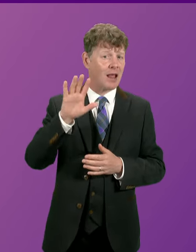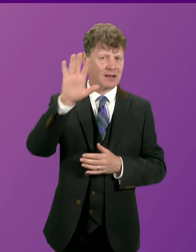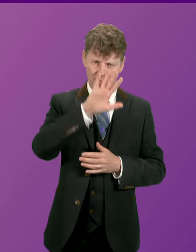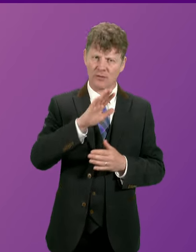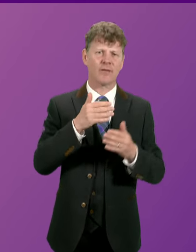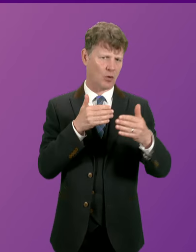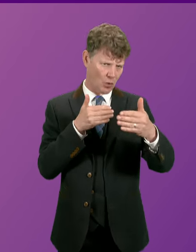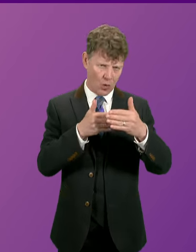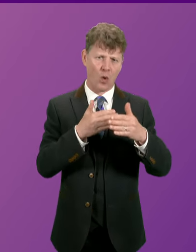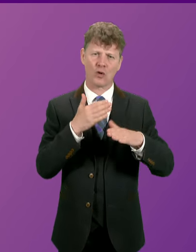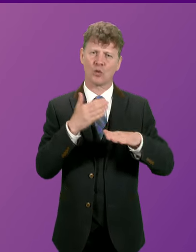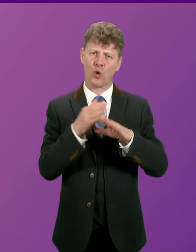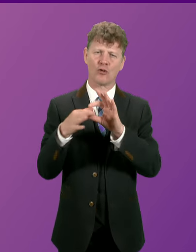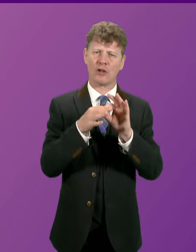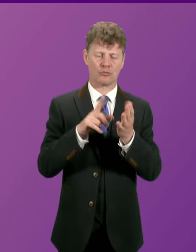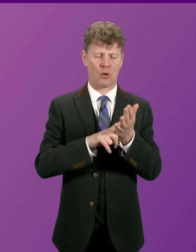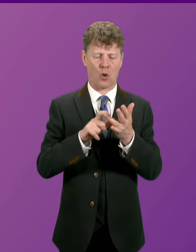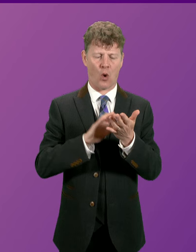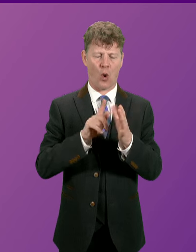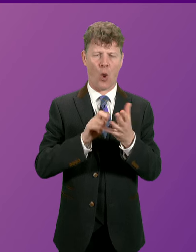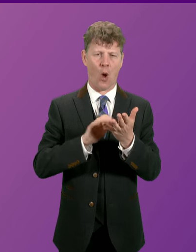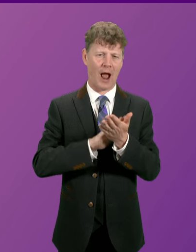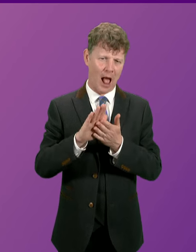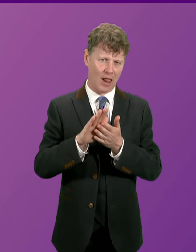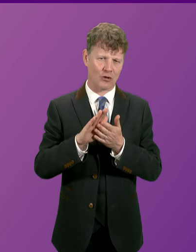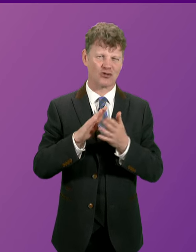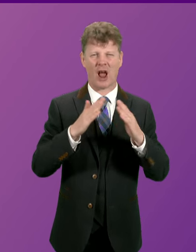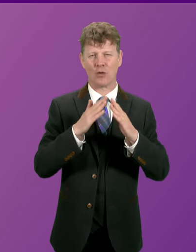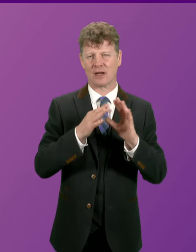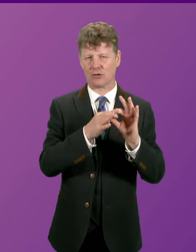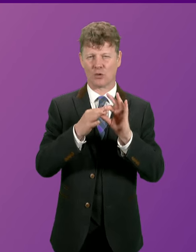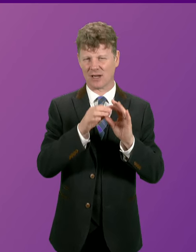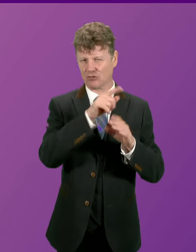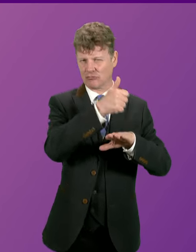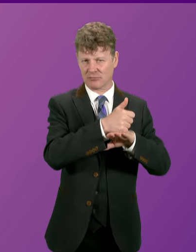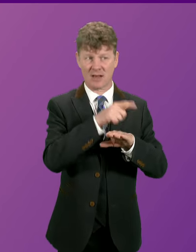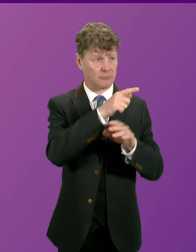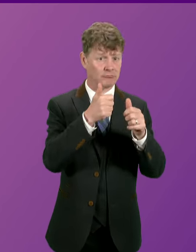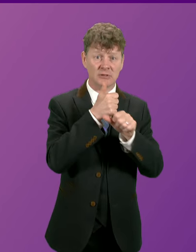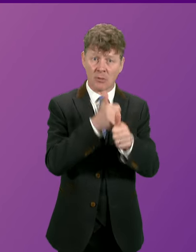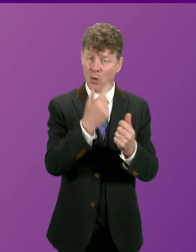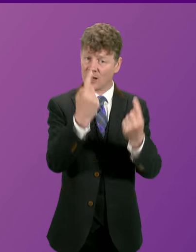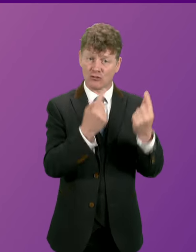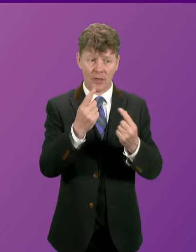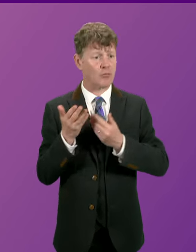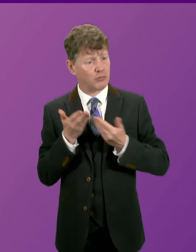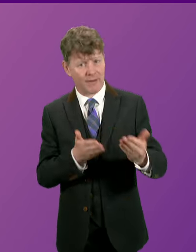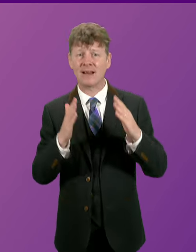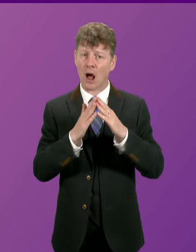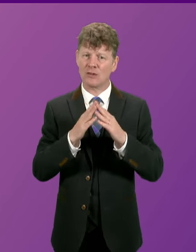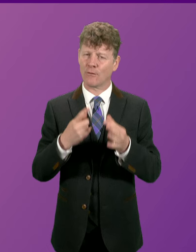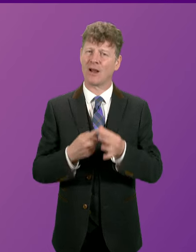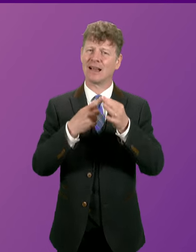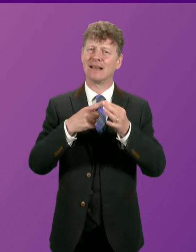relationship with Locality and Skye Housing Association, and they've supported NHS Highland in providing housing for key staff in